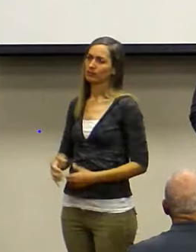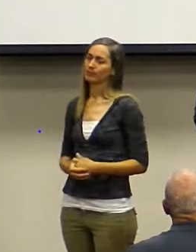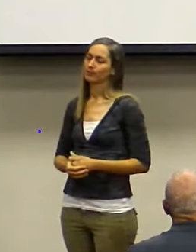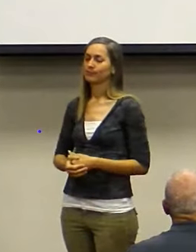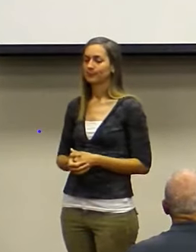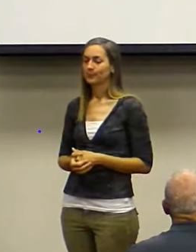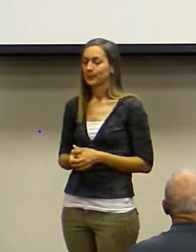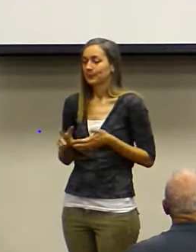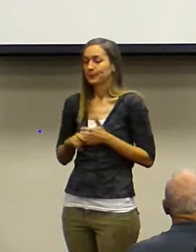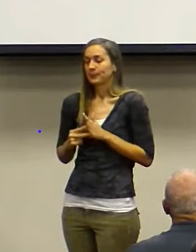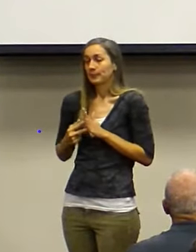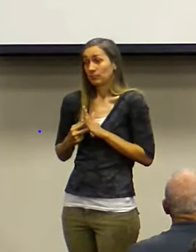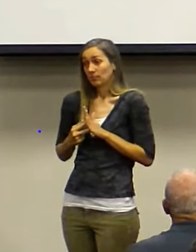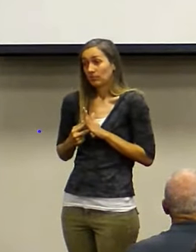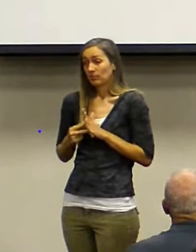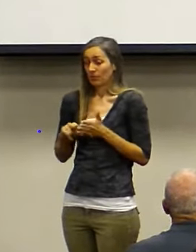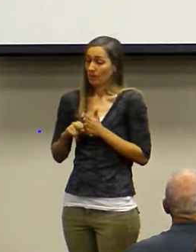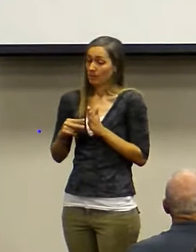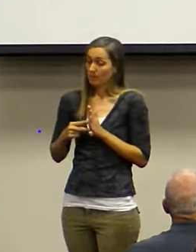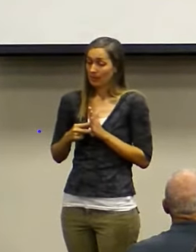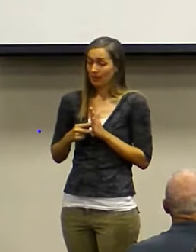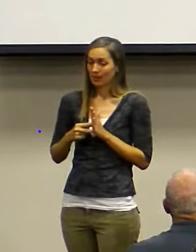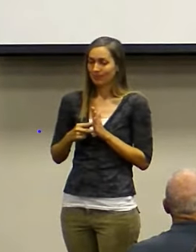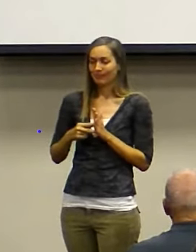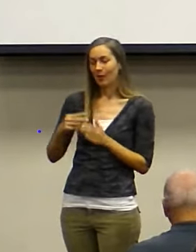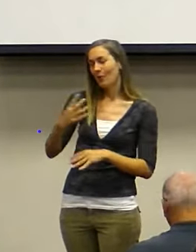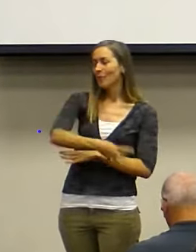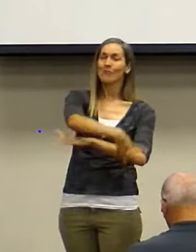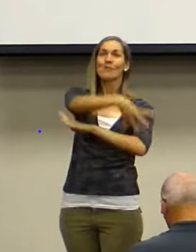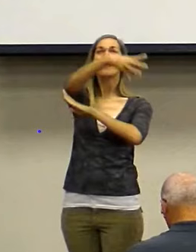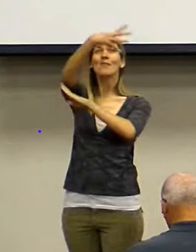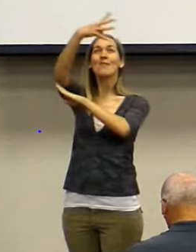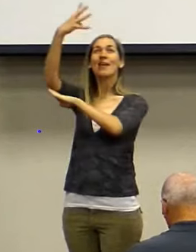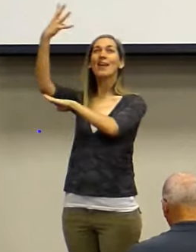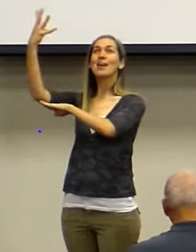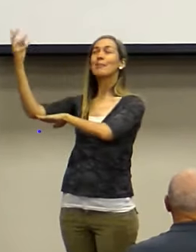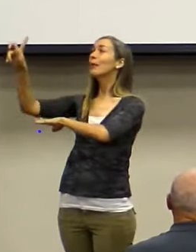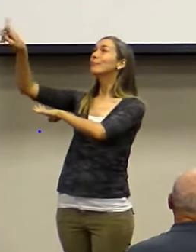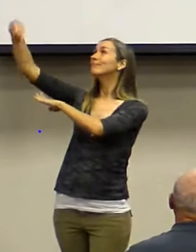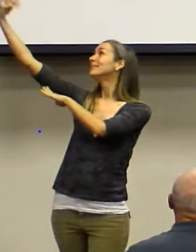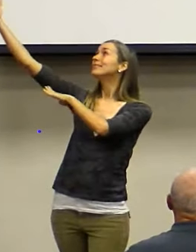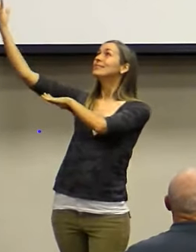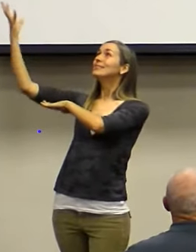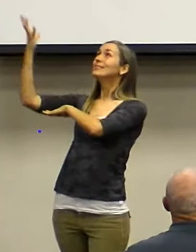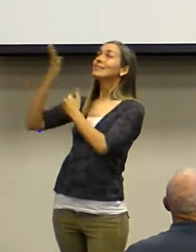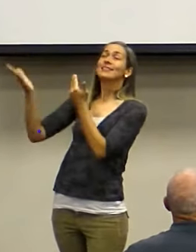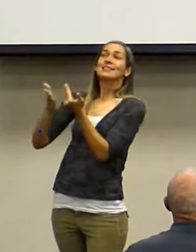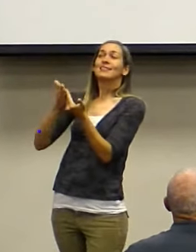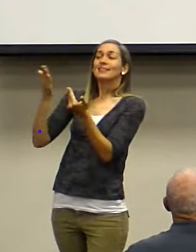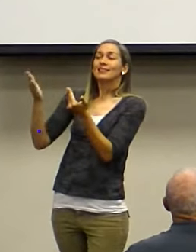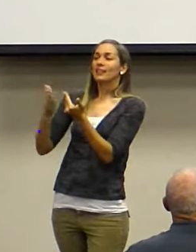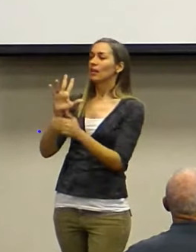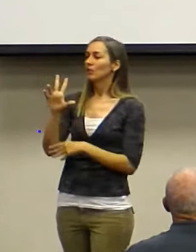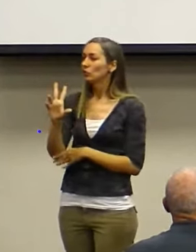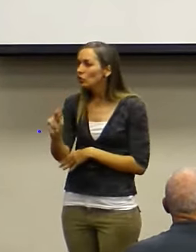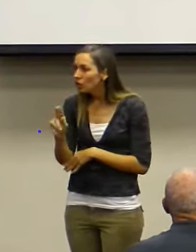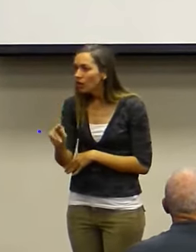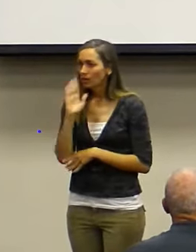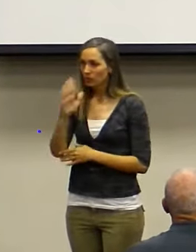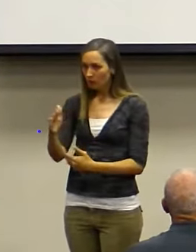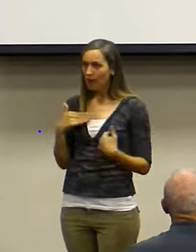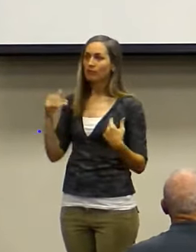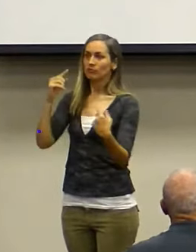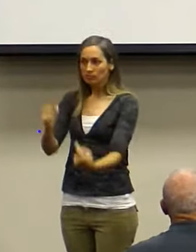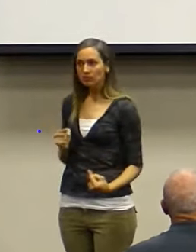Now, what does that mean? Does that mean it's going to be all be rainbow and sunshine? No. No. means there's going to be struggle.